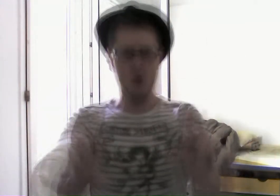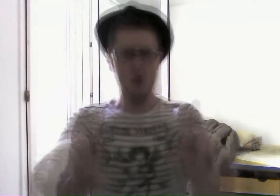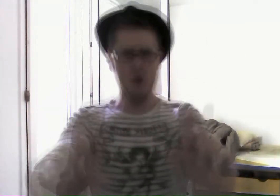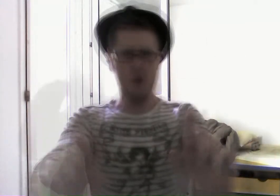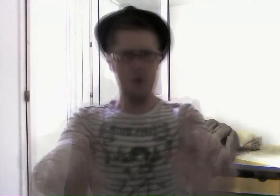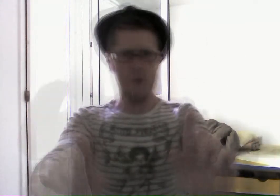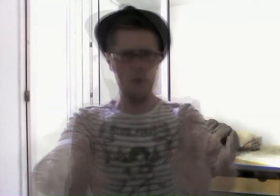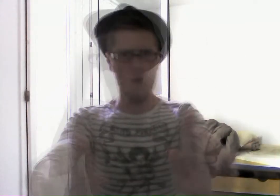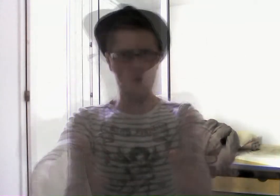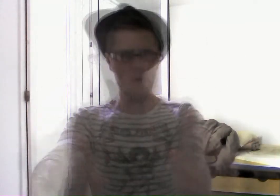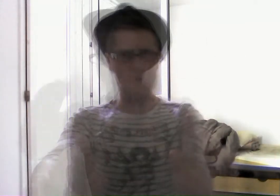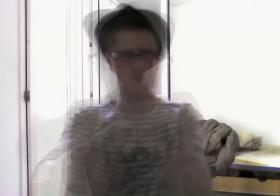LZ shortcut.